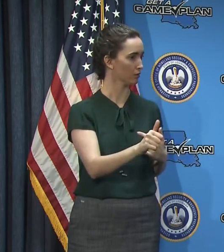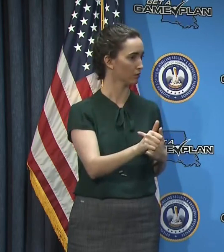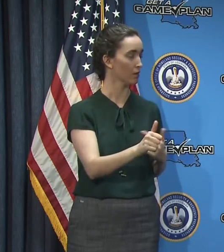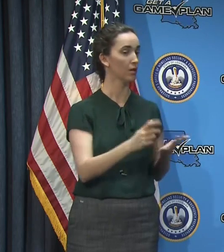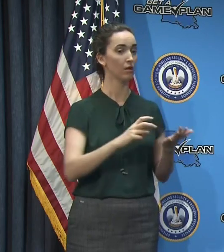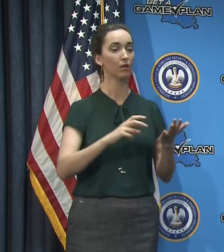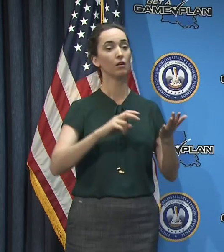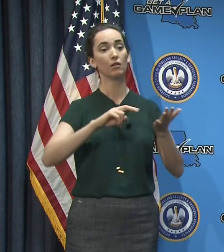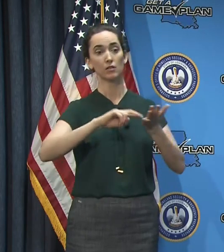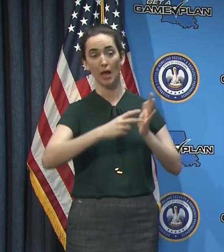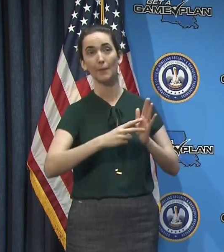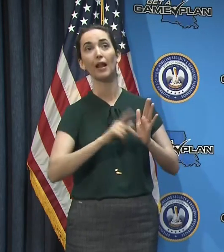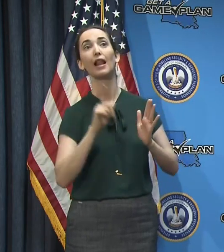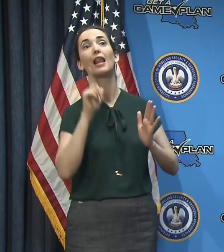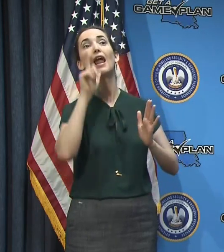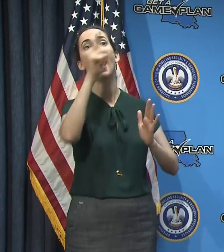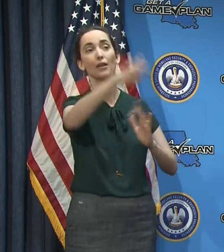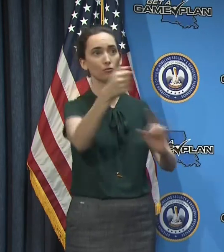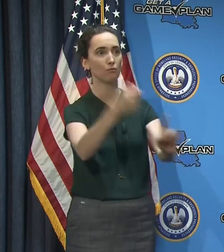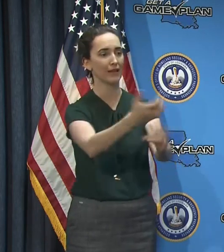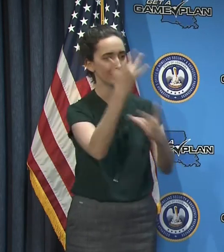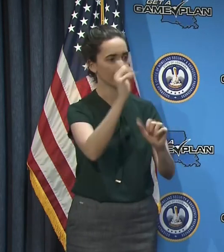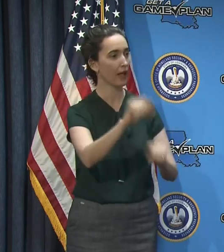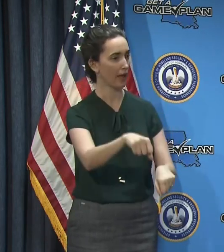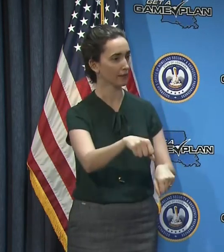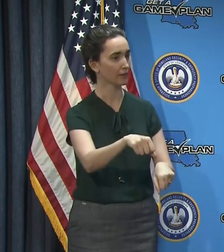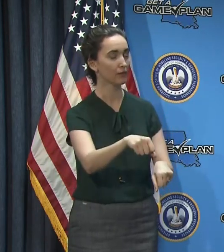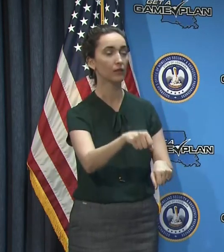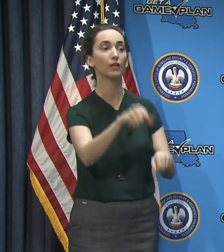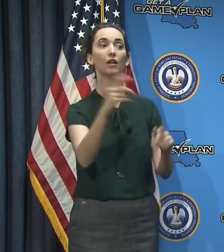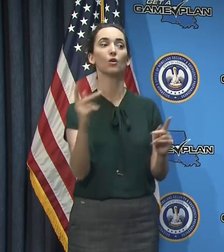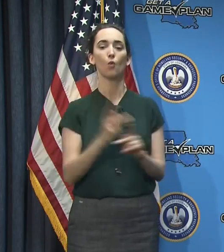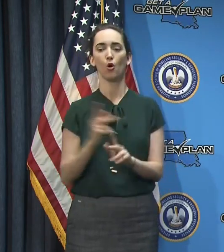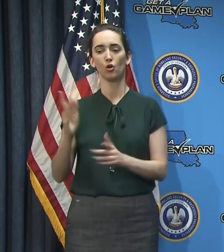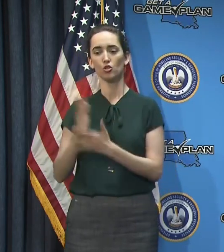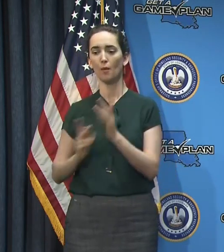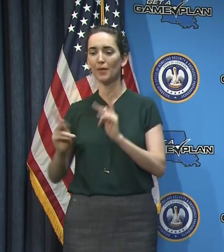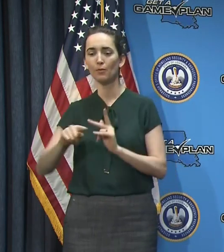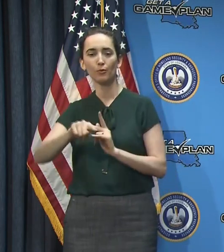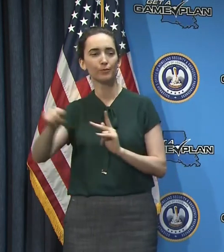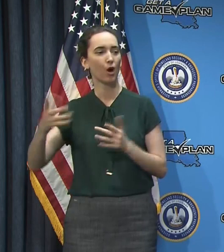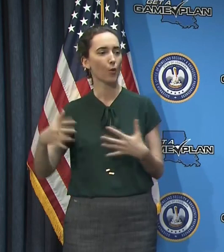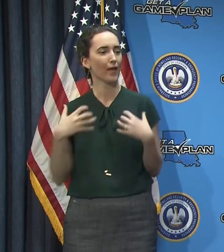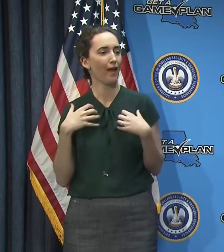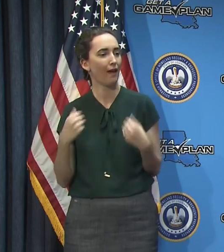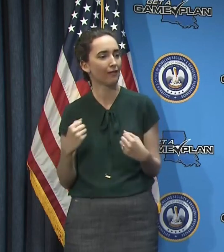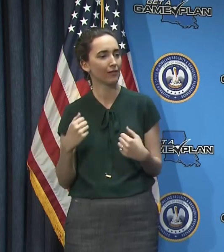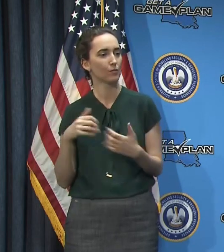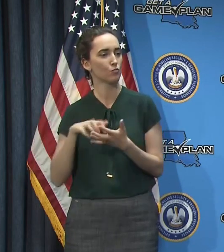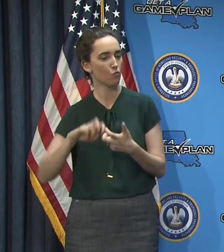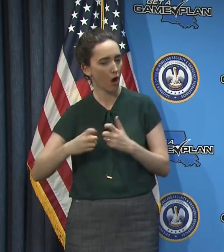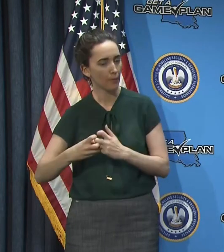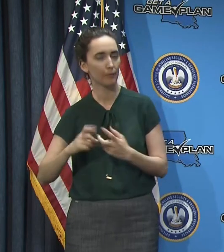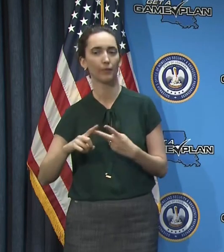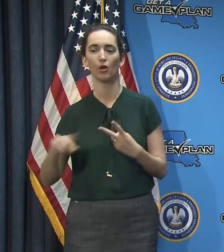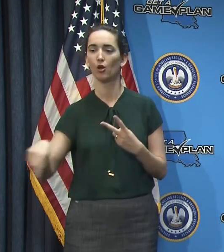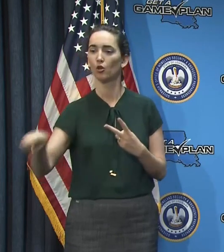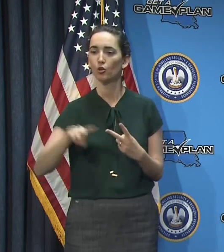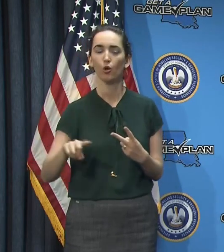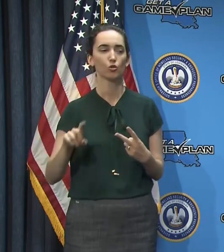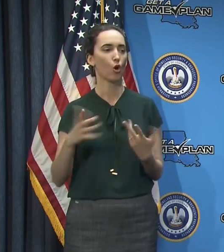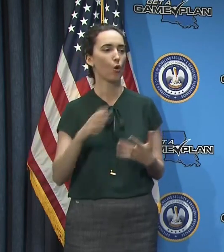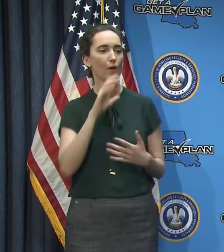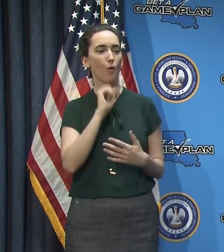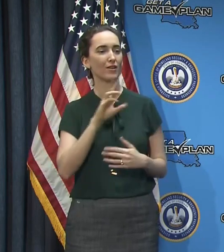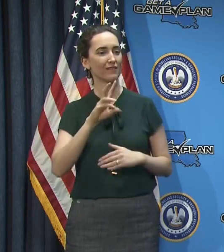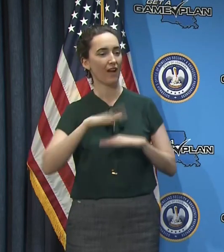uh, to it. And, and especially as it relates to our most vulnerable, uh, individuals, those who are 65 or older and those who have these chronic underlying